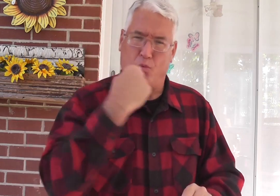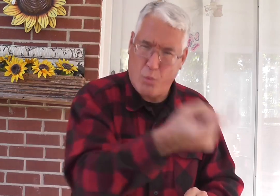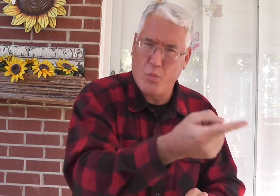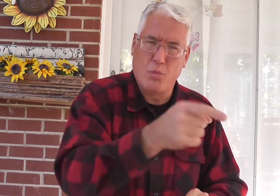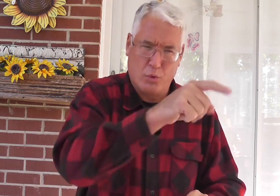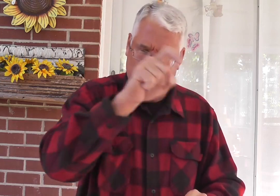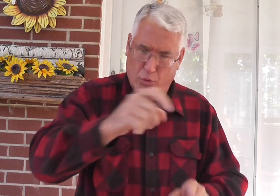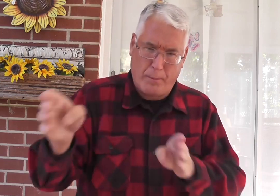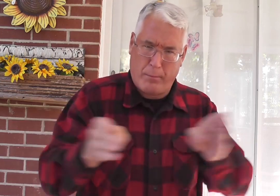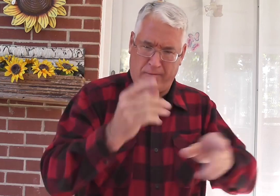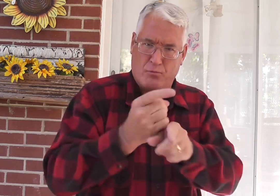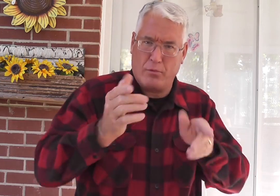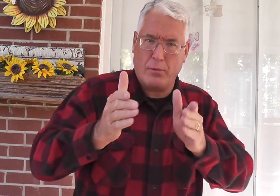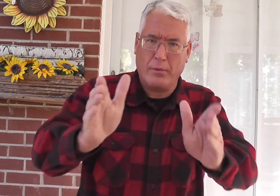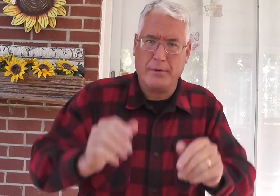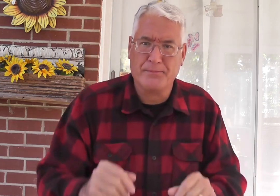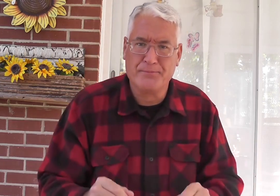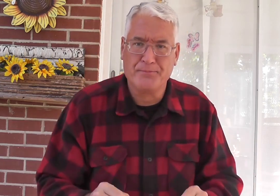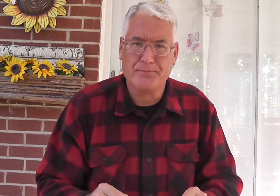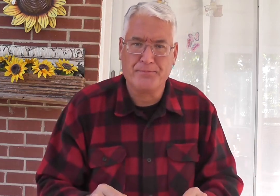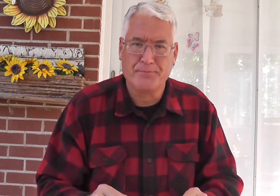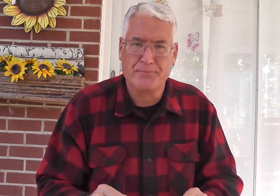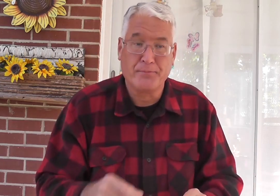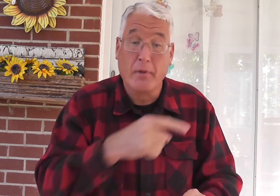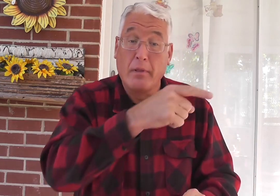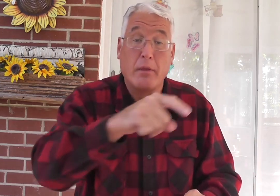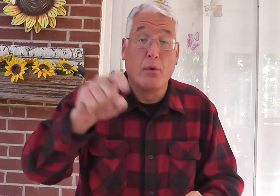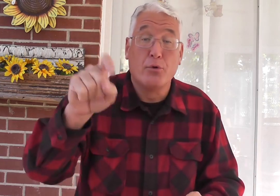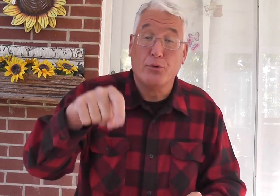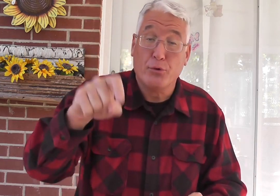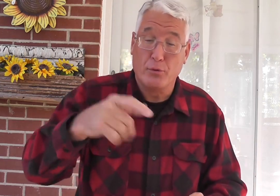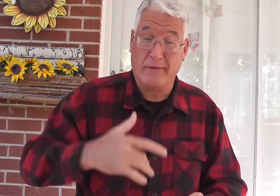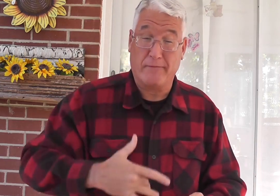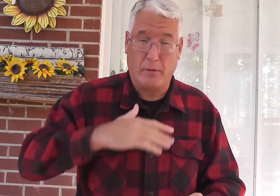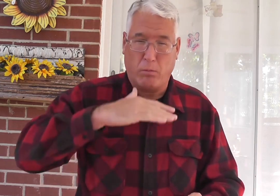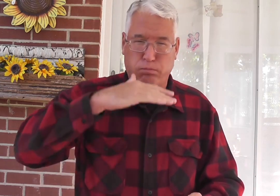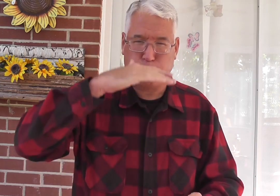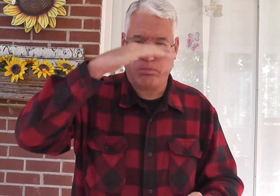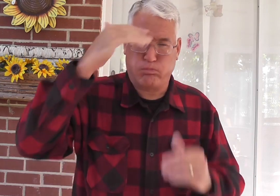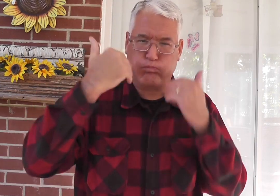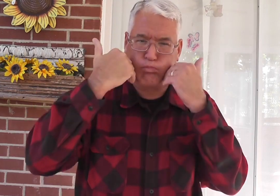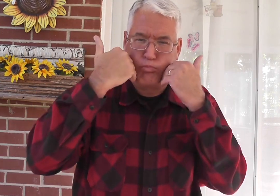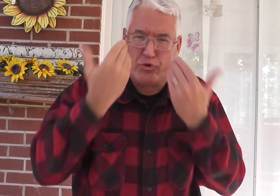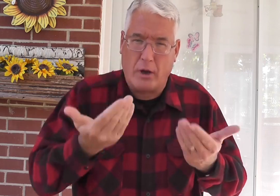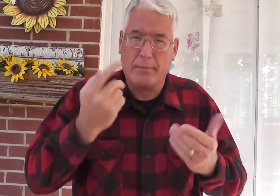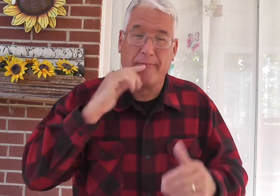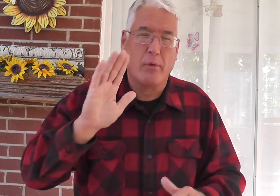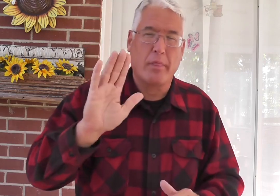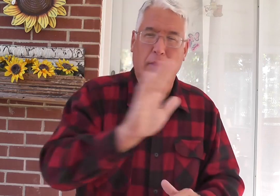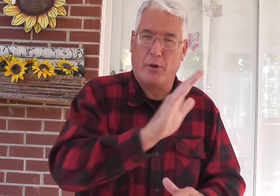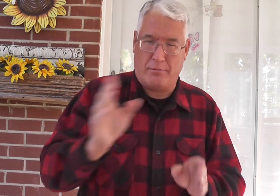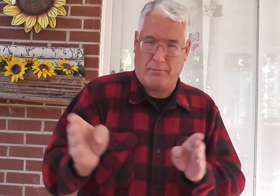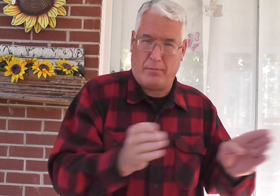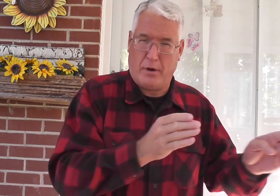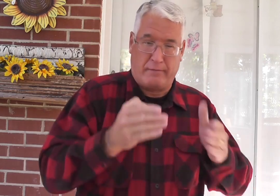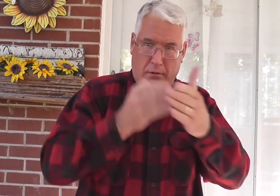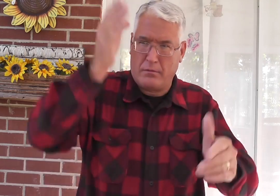They behaved contrary to his ways. They should have felt ashamed for their